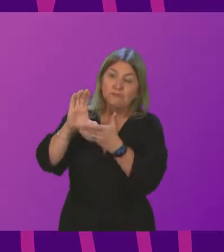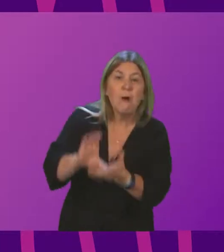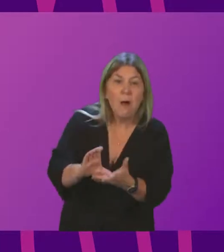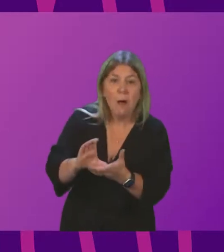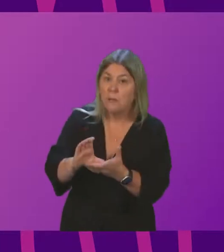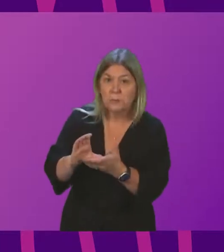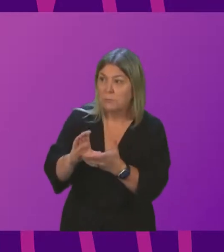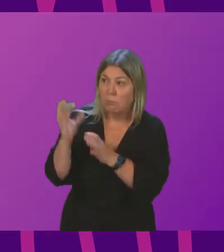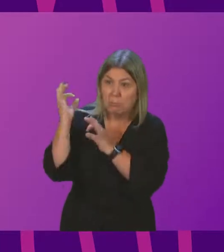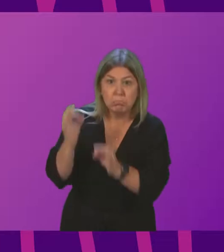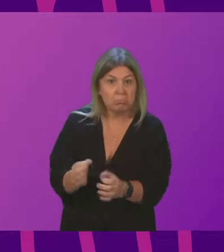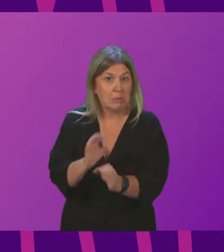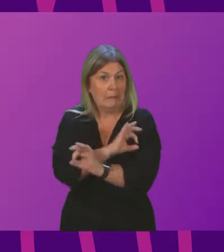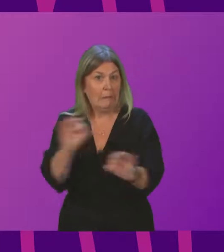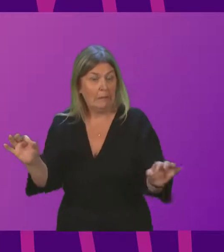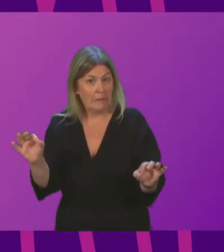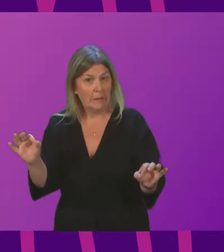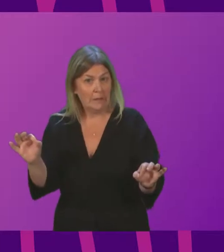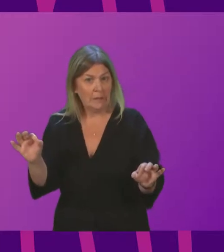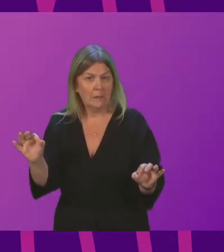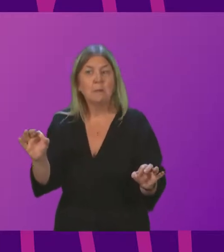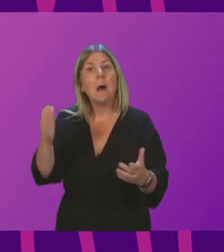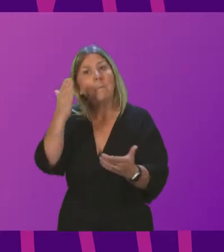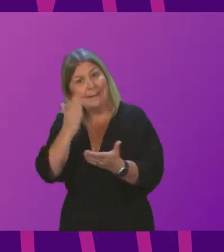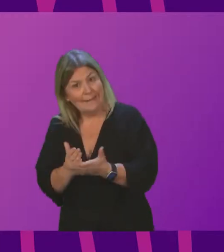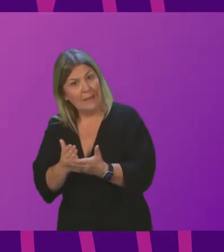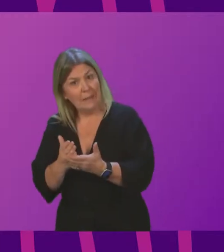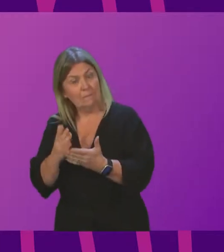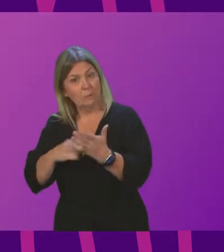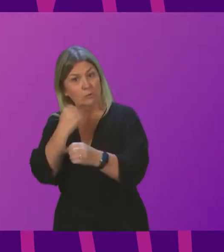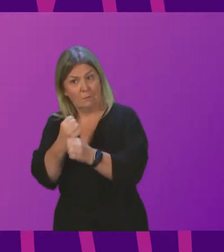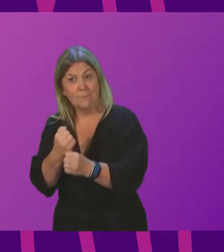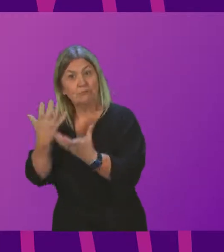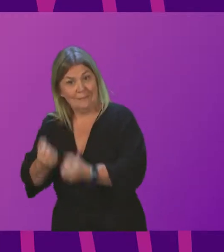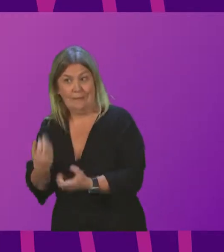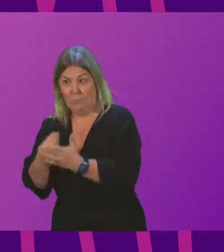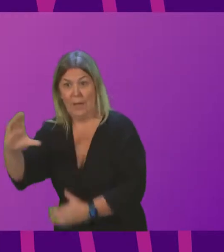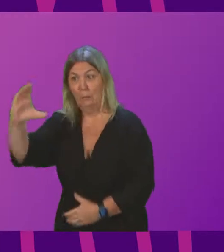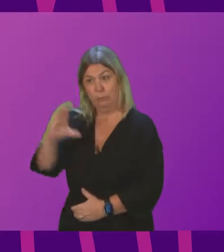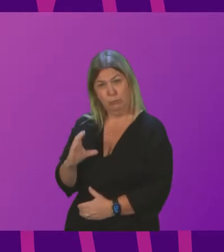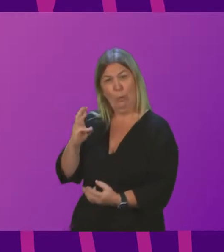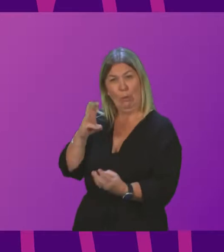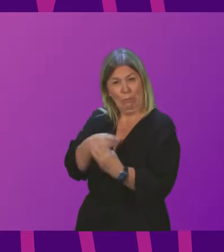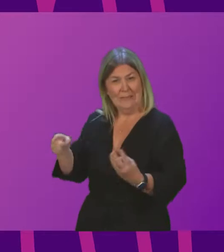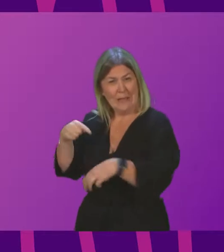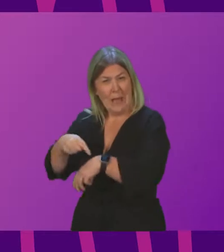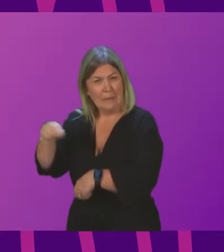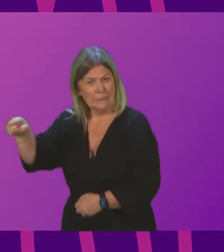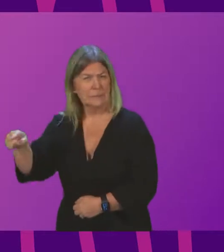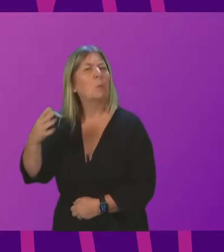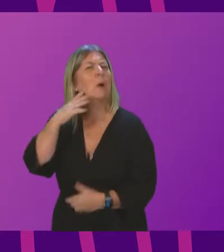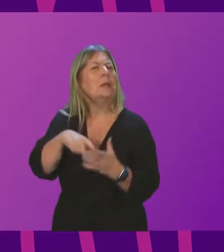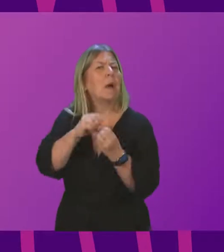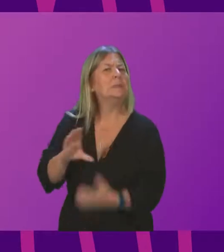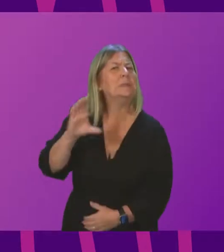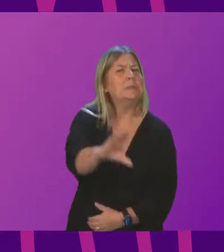on three separate occasions. So when will Aberdeen Council get the money due? First Minister. Councils are getting every penny that